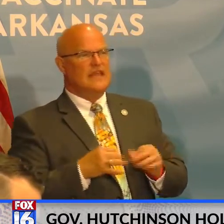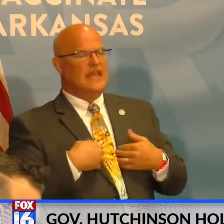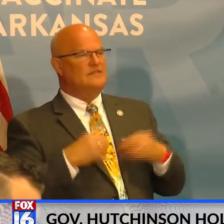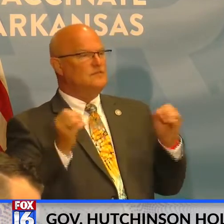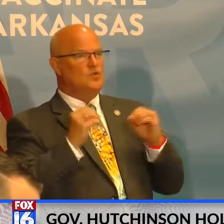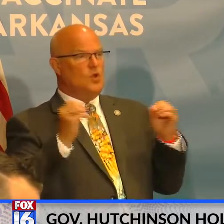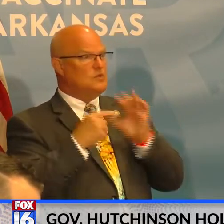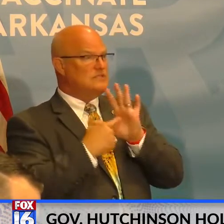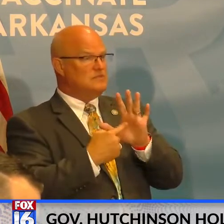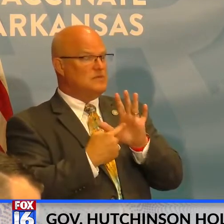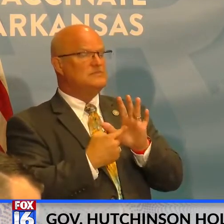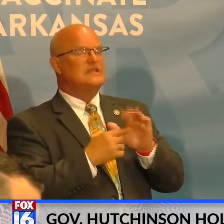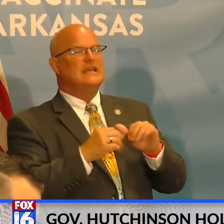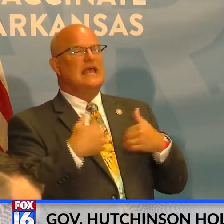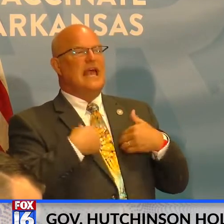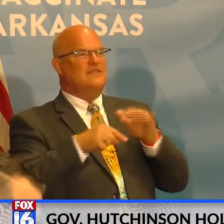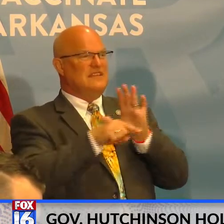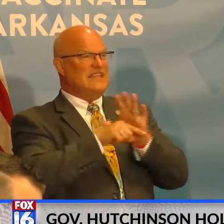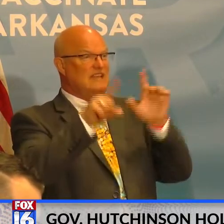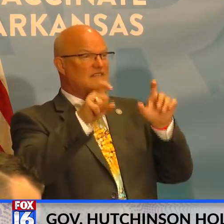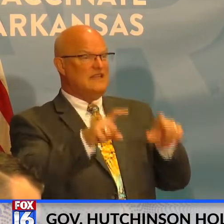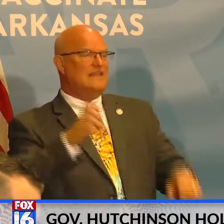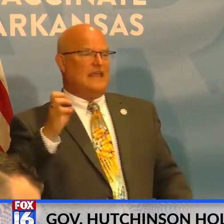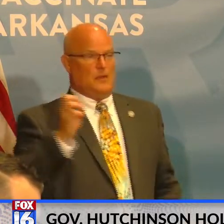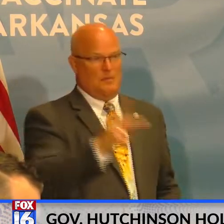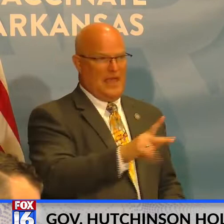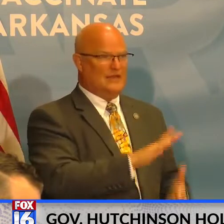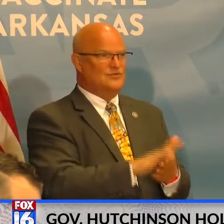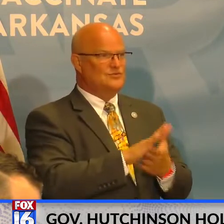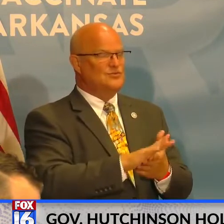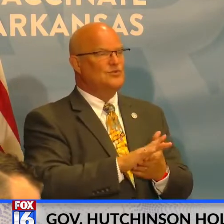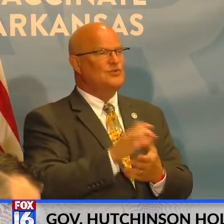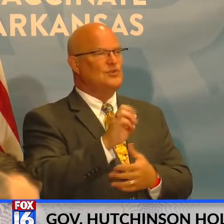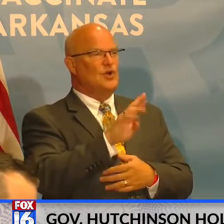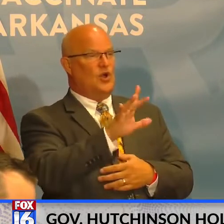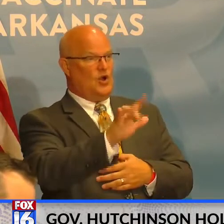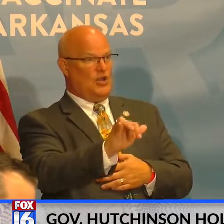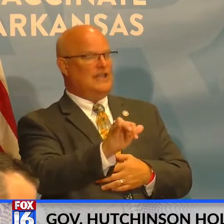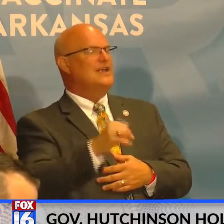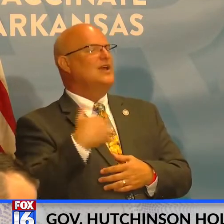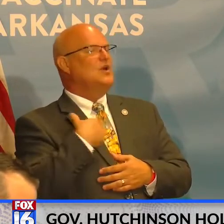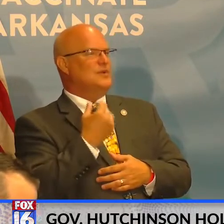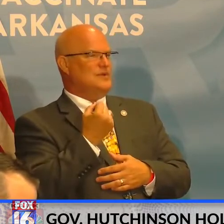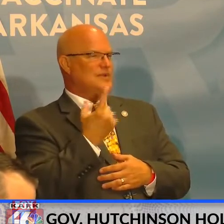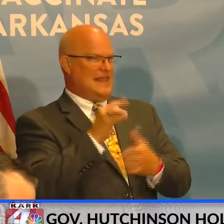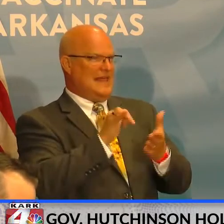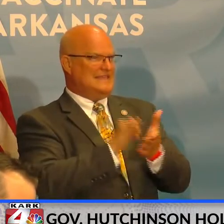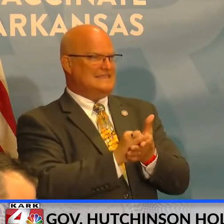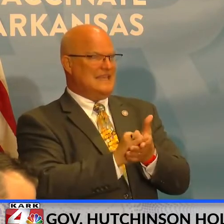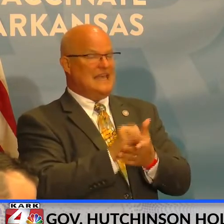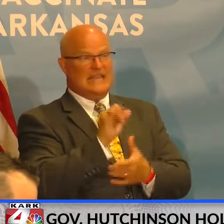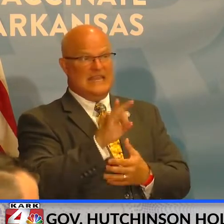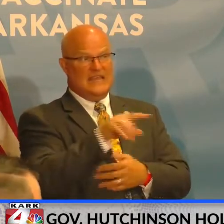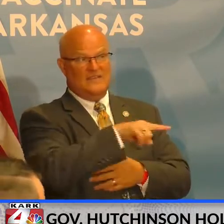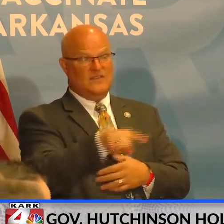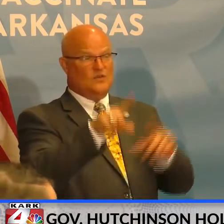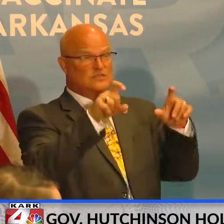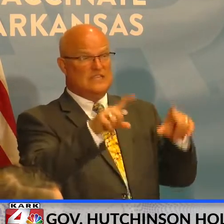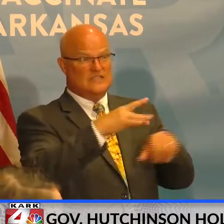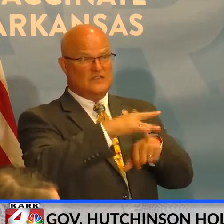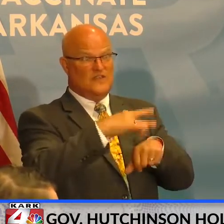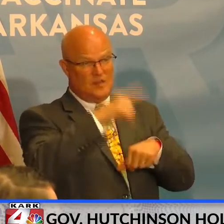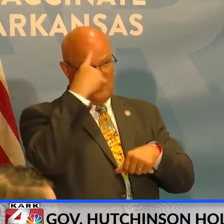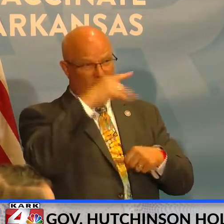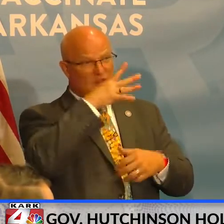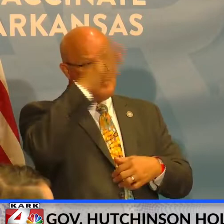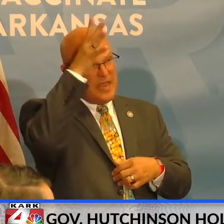-free and have a negative test, they can return to school earlier. And so we realized that, um, if those tests are available to